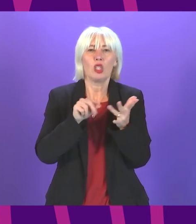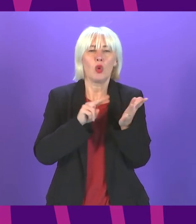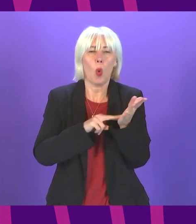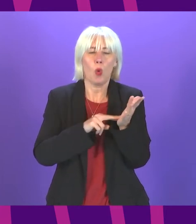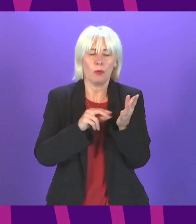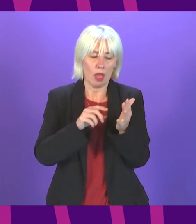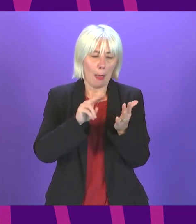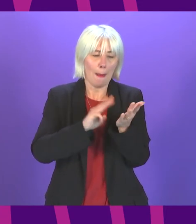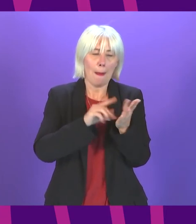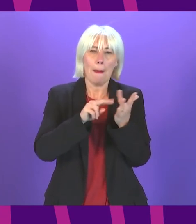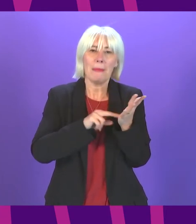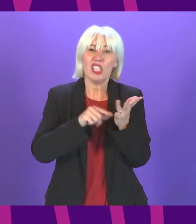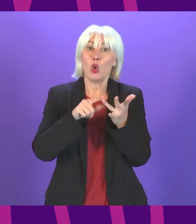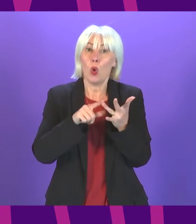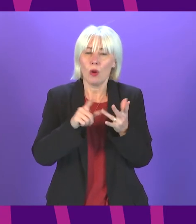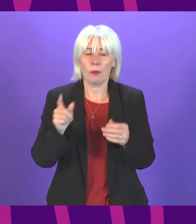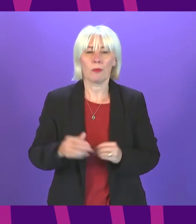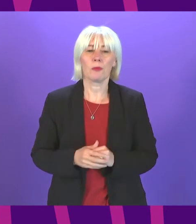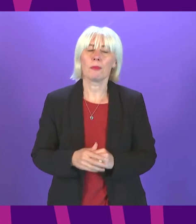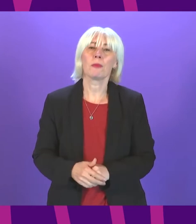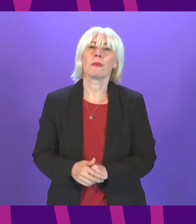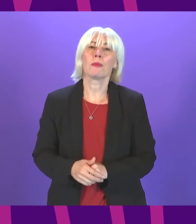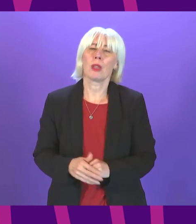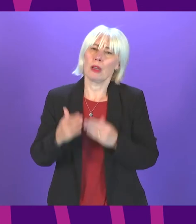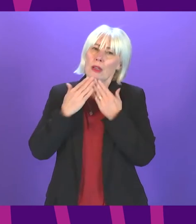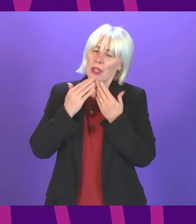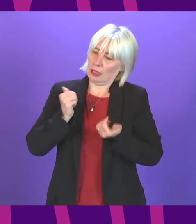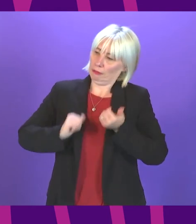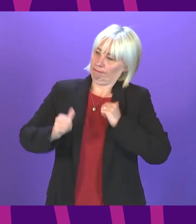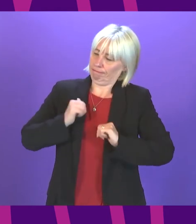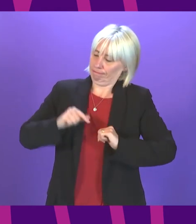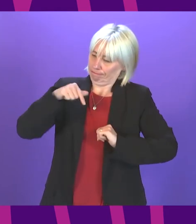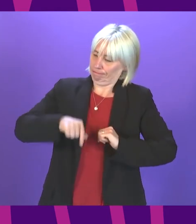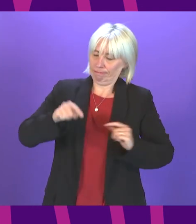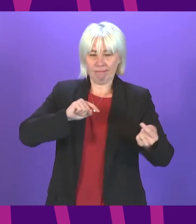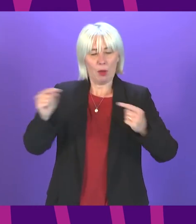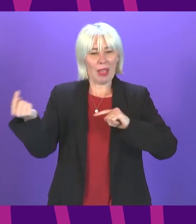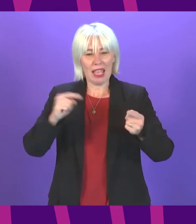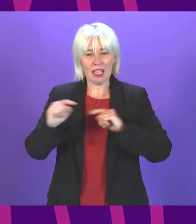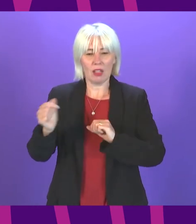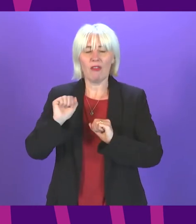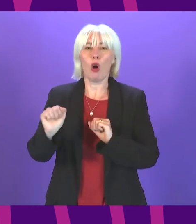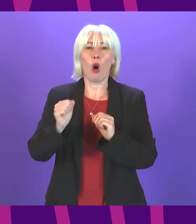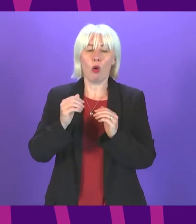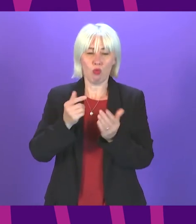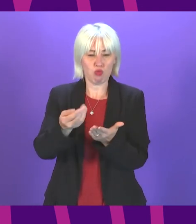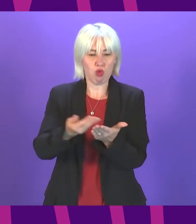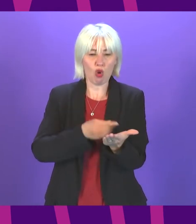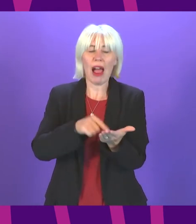Pam Duncan Glancy Thank you presiding officer it is a great privilege to speak in this programme for government for this parliamentary